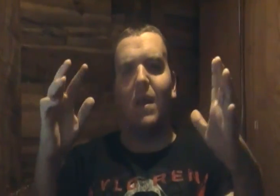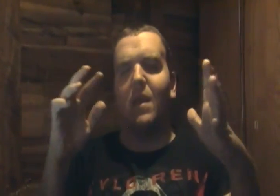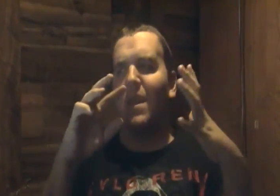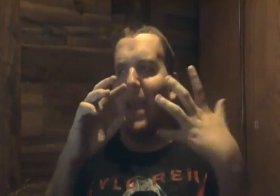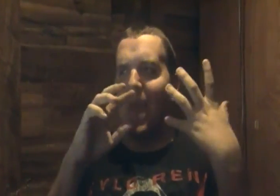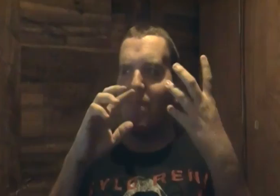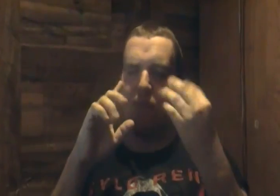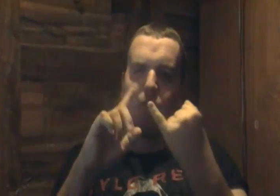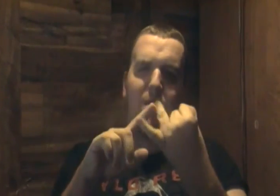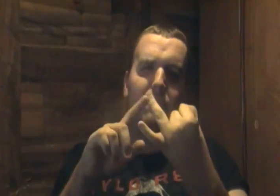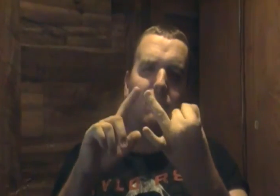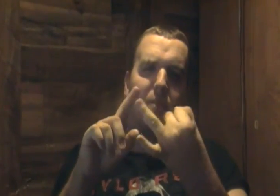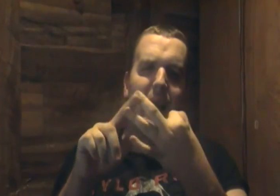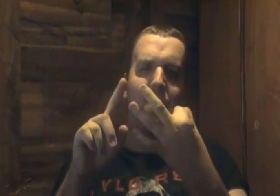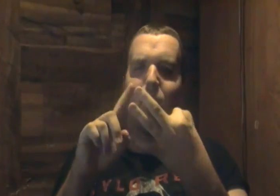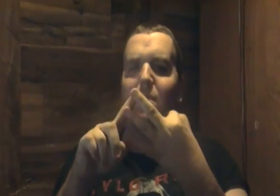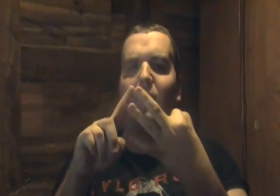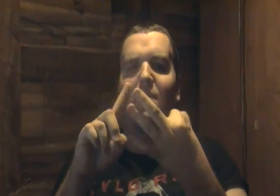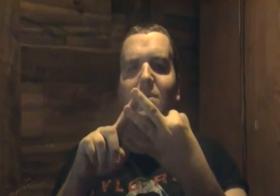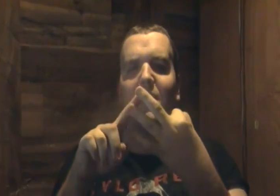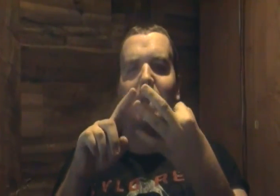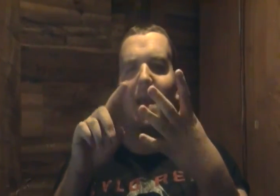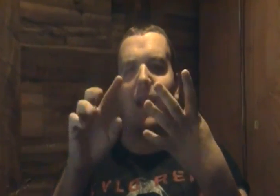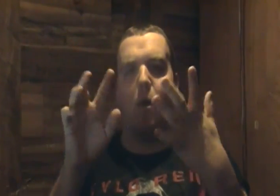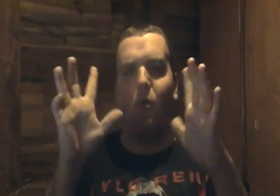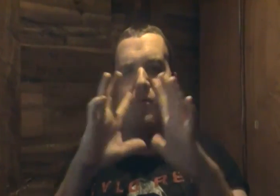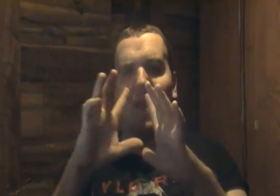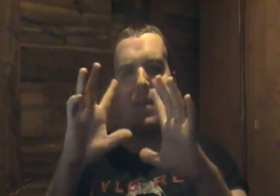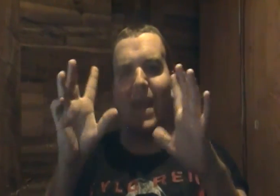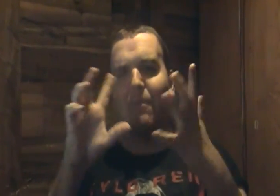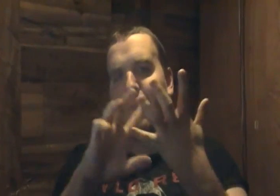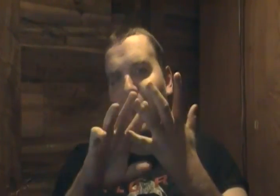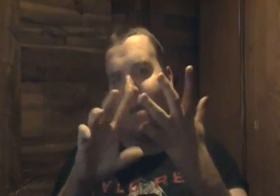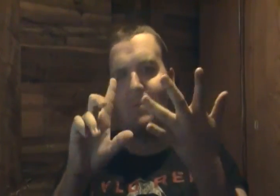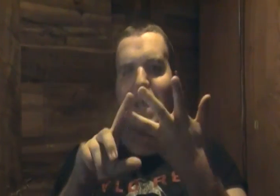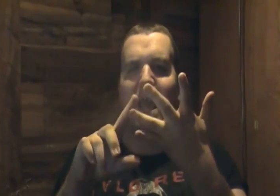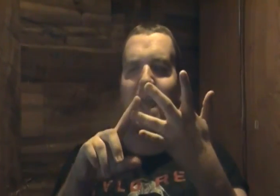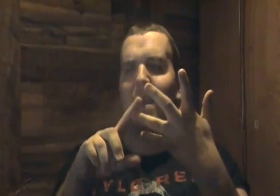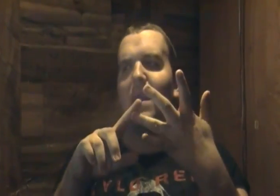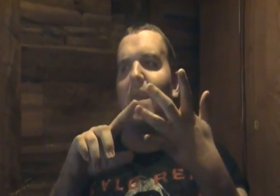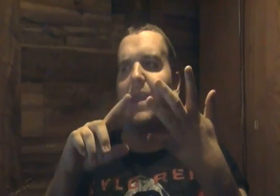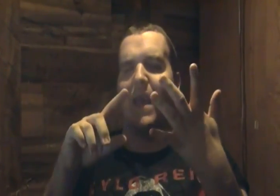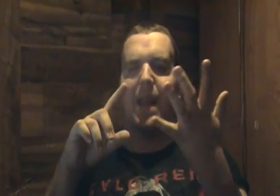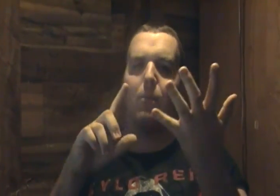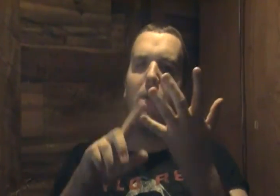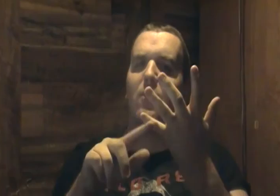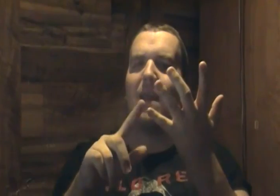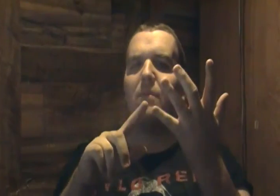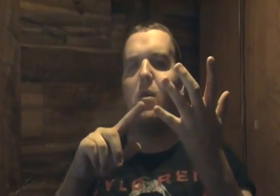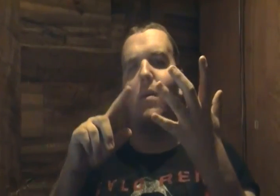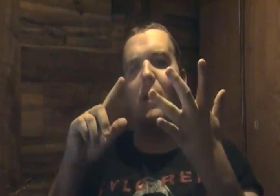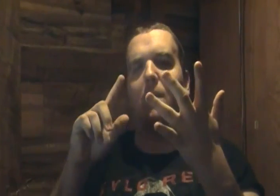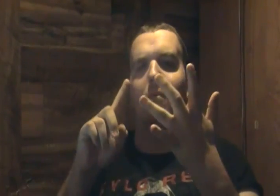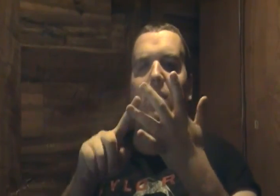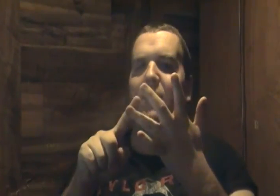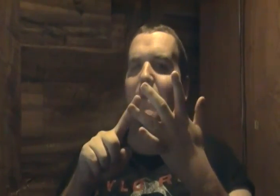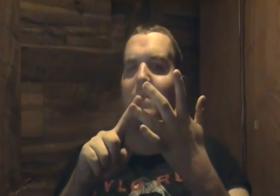you got three you got three brothers you got a whole family got mom dad you got a brother named Noah a brother named